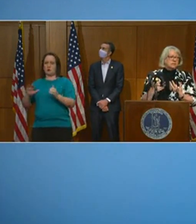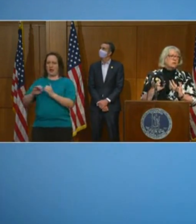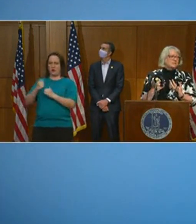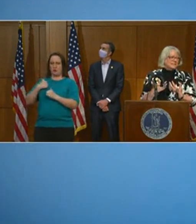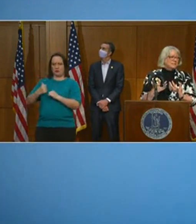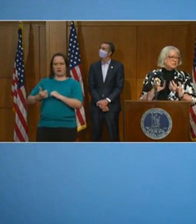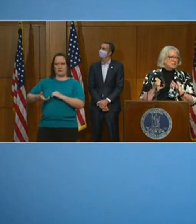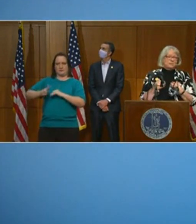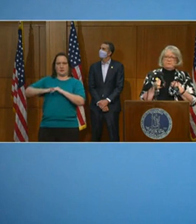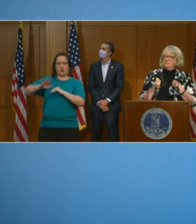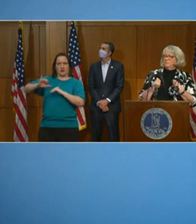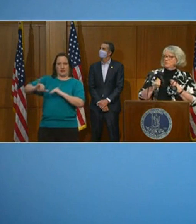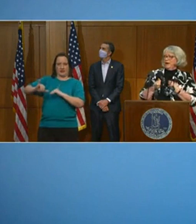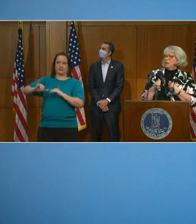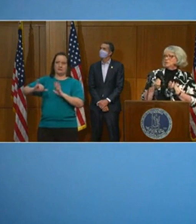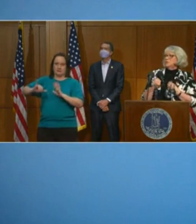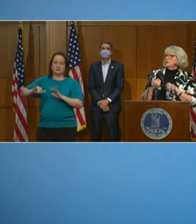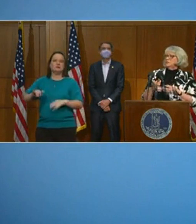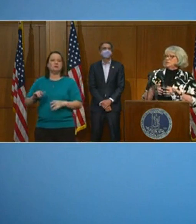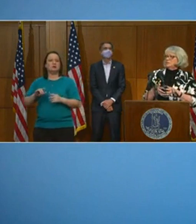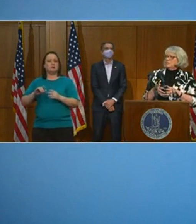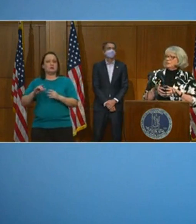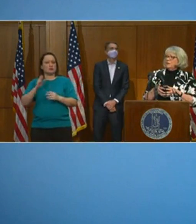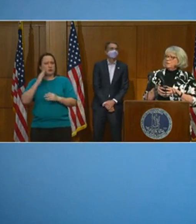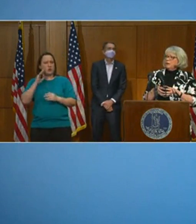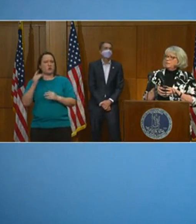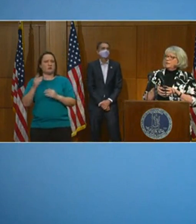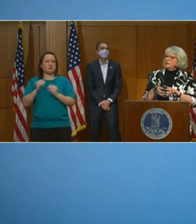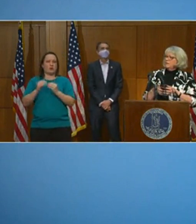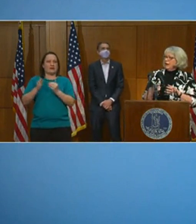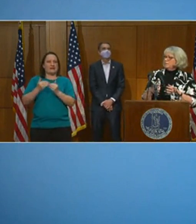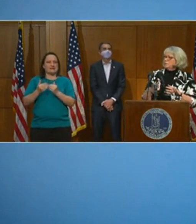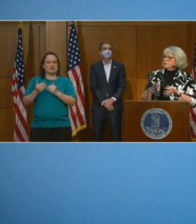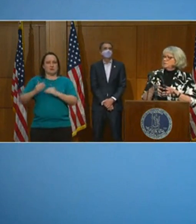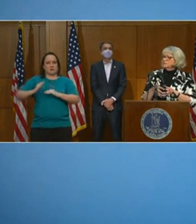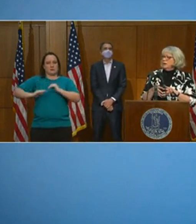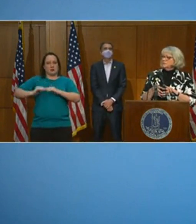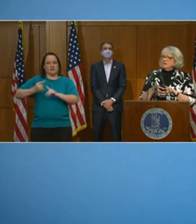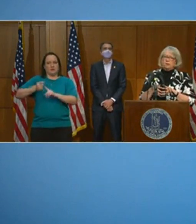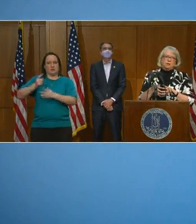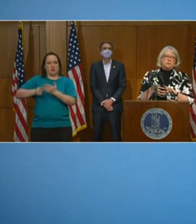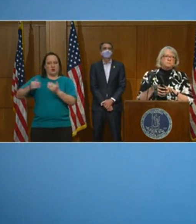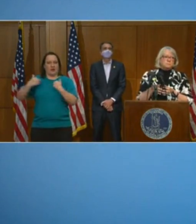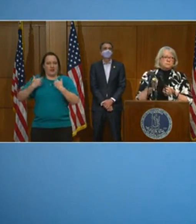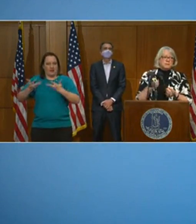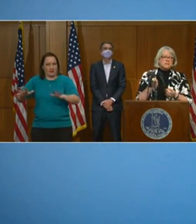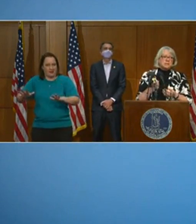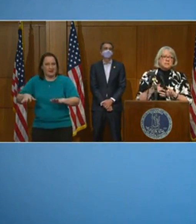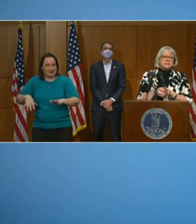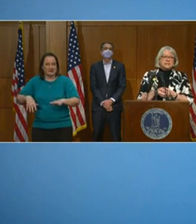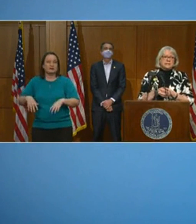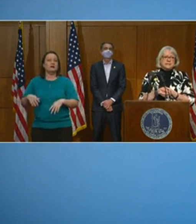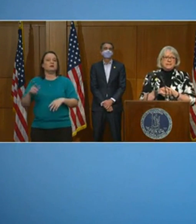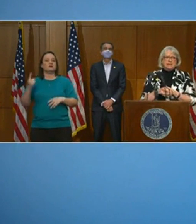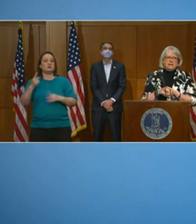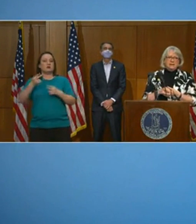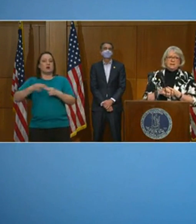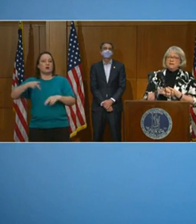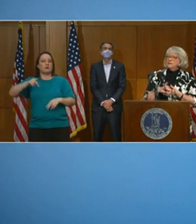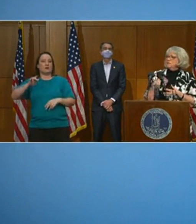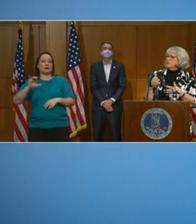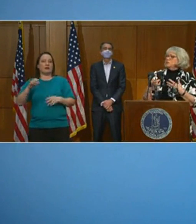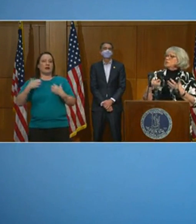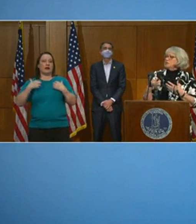exists is always easier than starting from scratch. So there's something called the Public Health Laboratory Response Network. It started in 1999